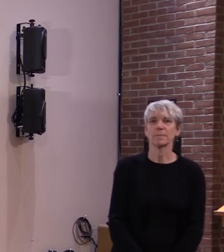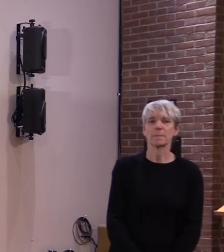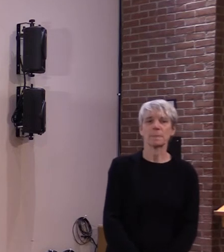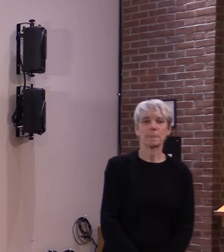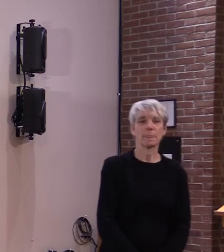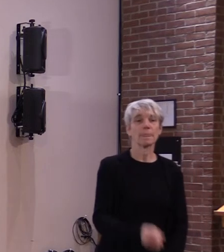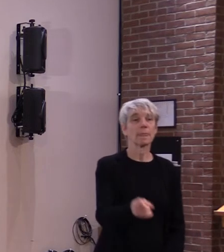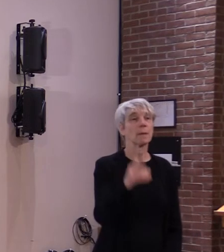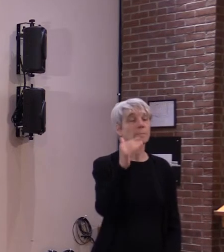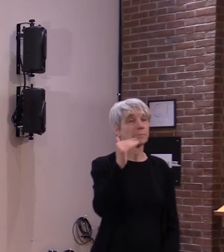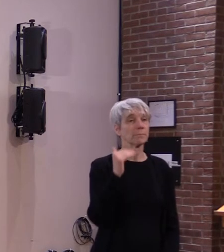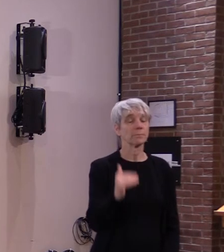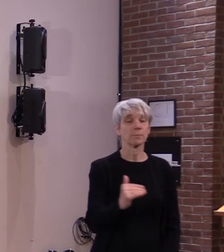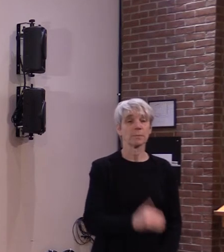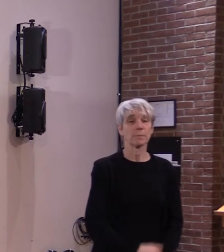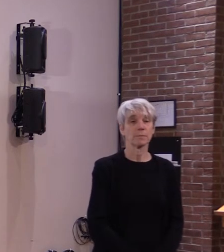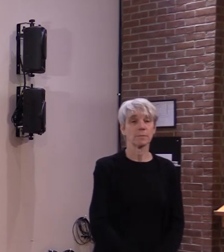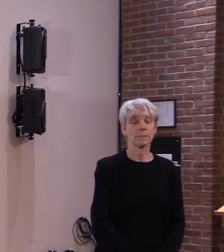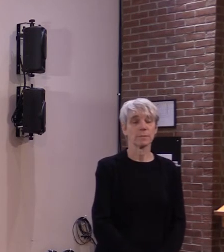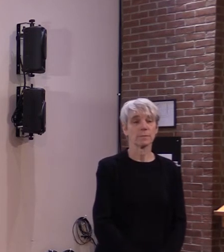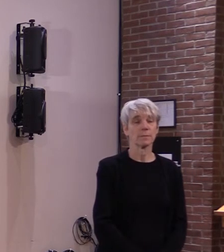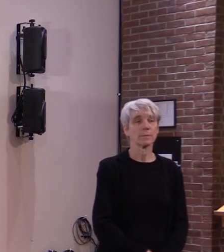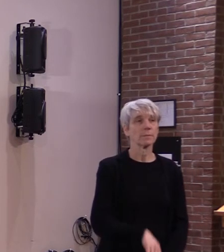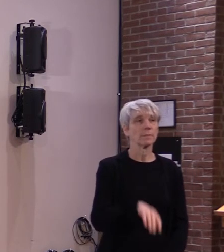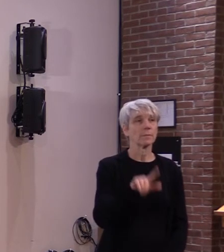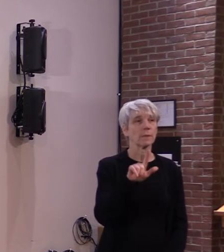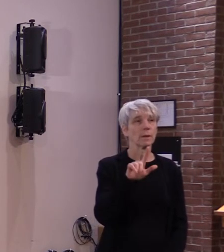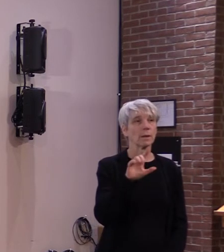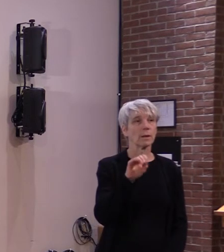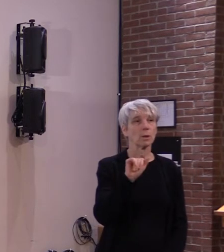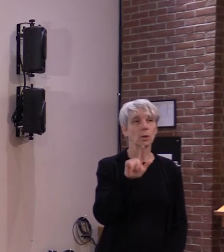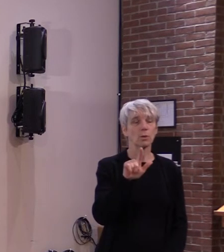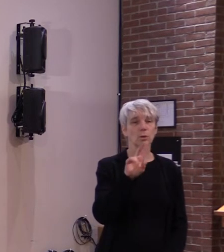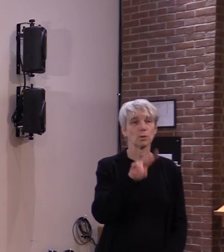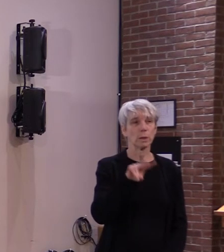all right next questioner is dana local 22